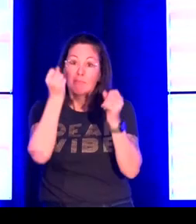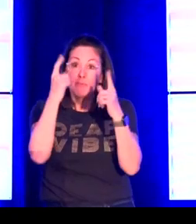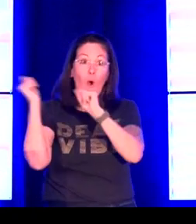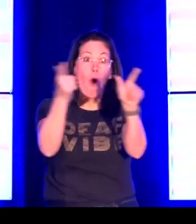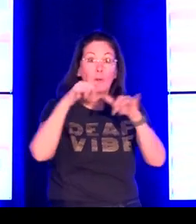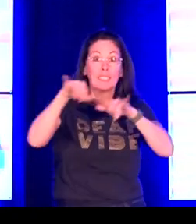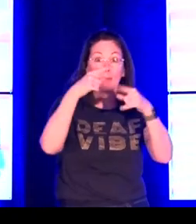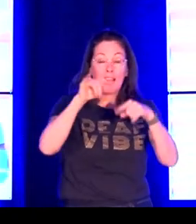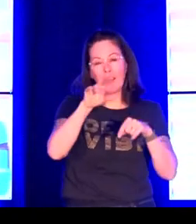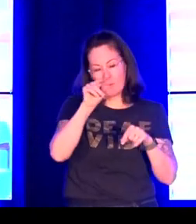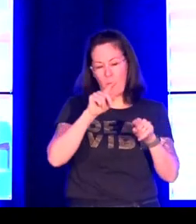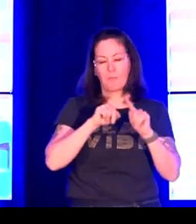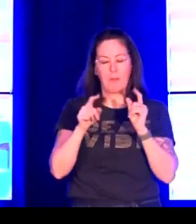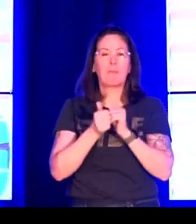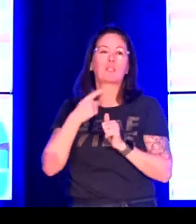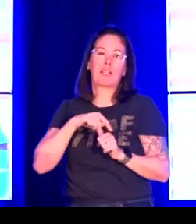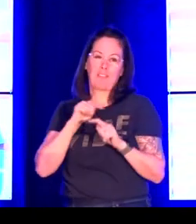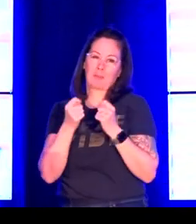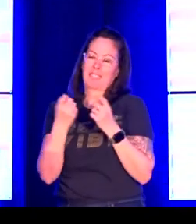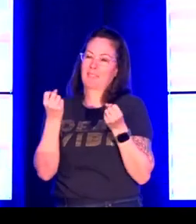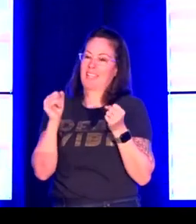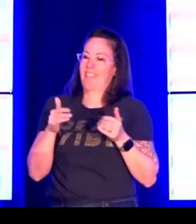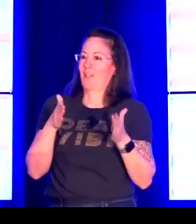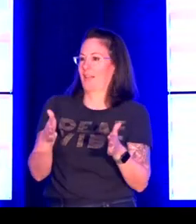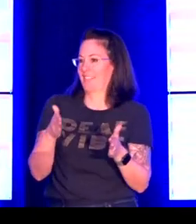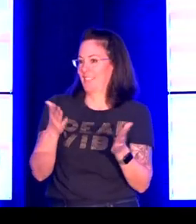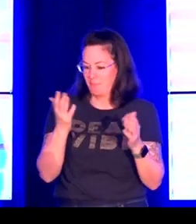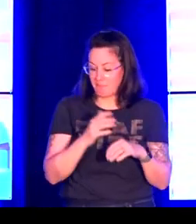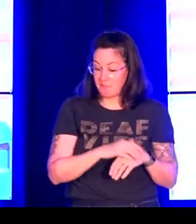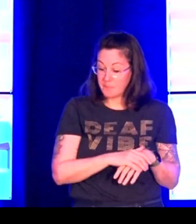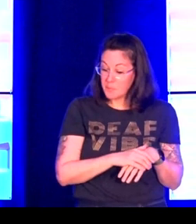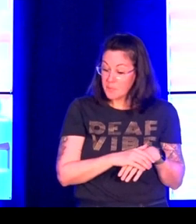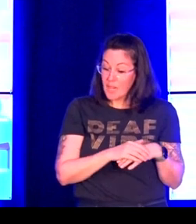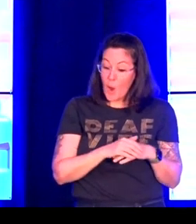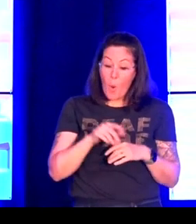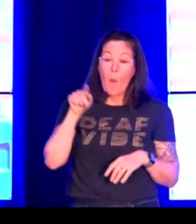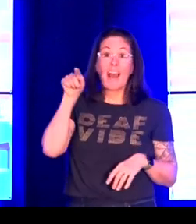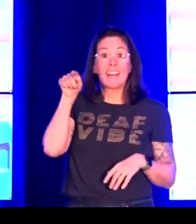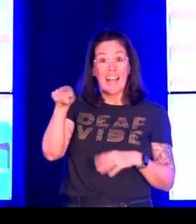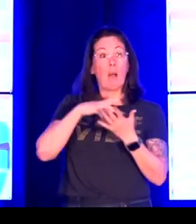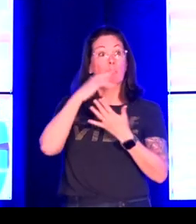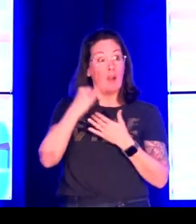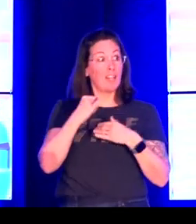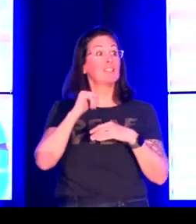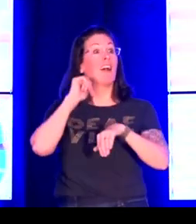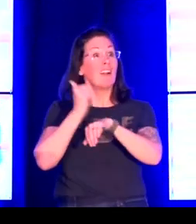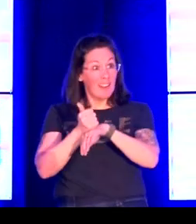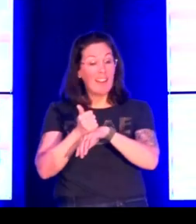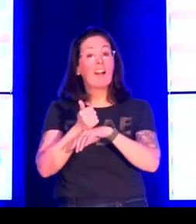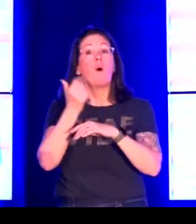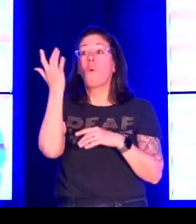COVID, you will recognize that they use the same hand shapes as the letter O, 5, S, and 5.